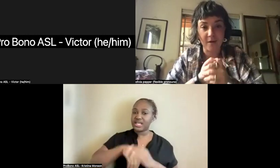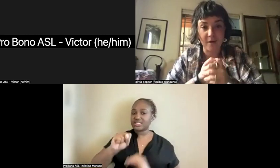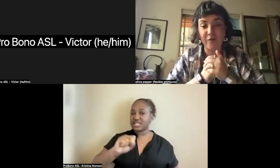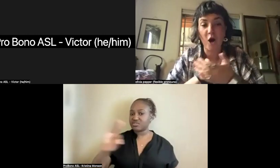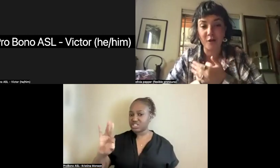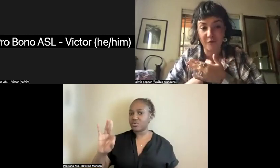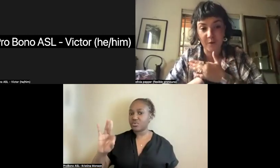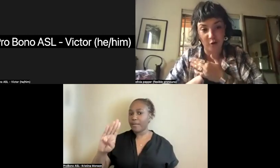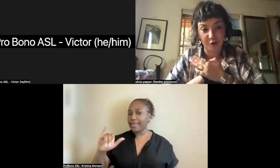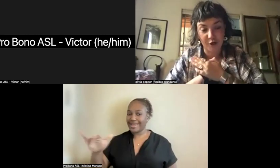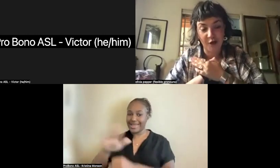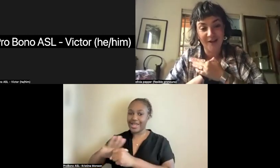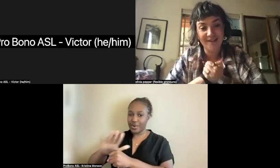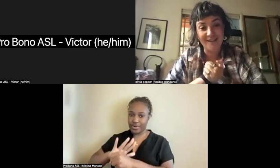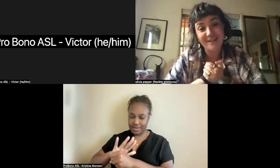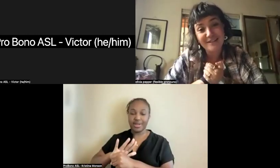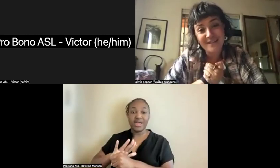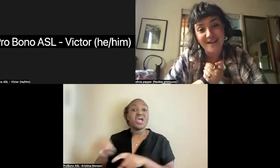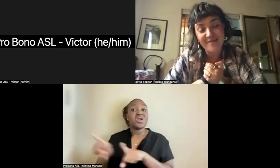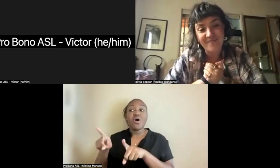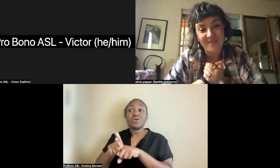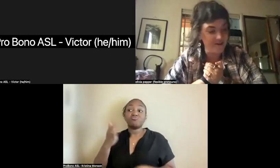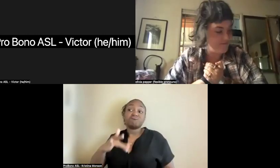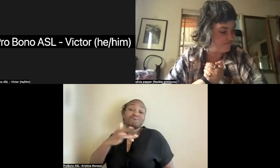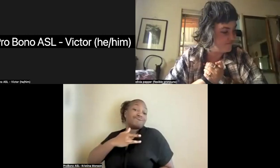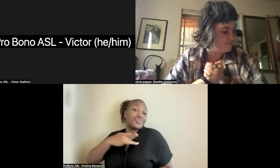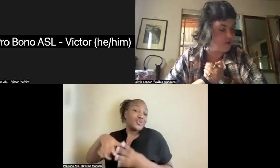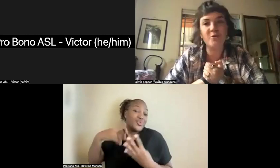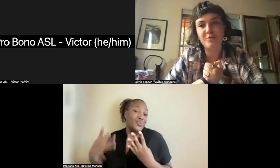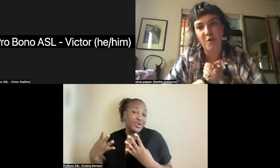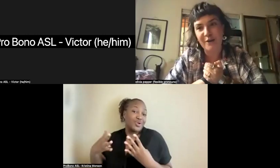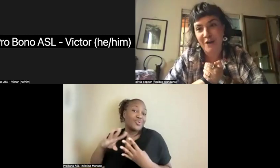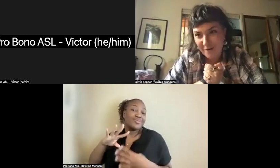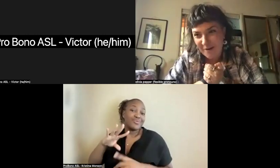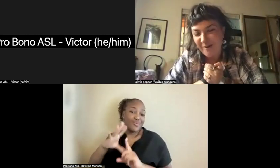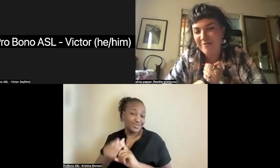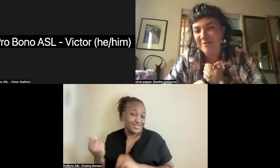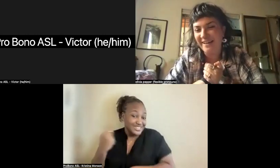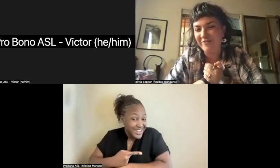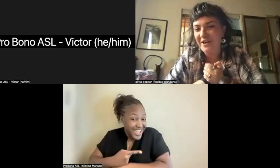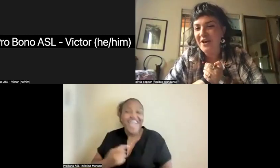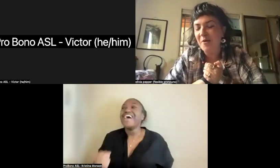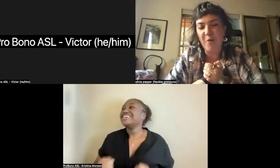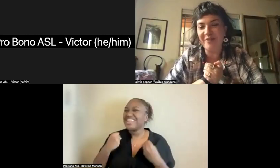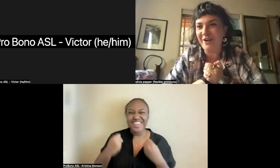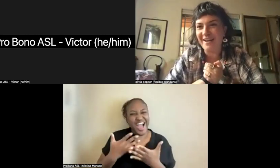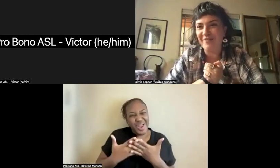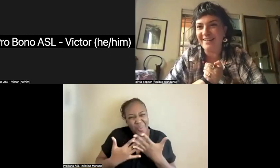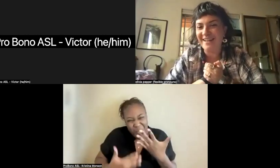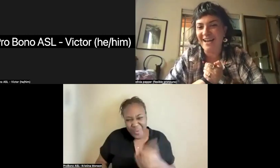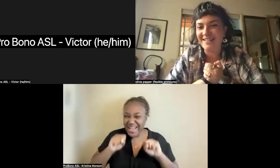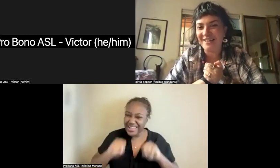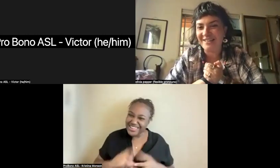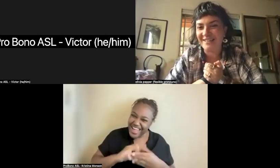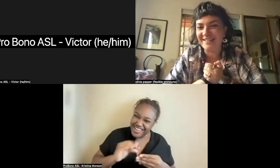it the sort of heart of queer culture that it is today. There's so much more I could talk about, but I want to give a moment for anybody